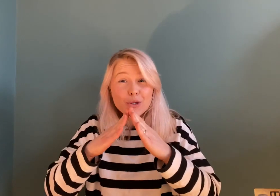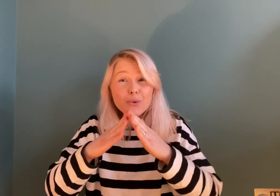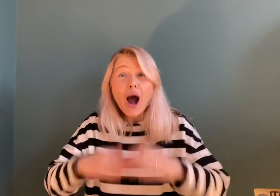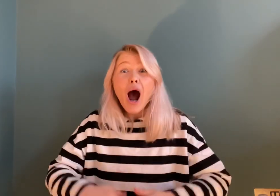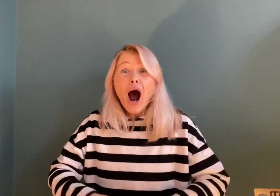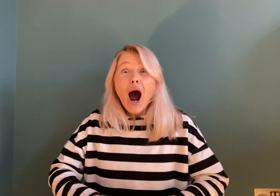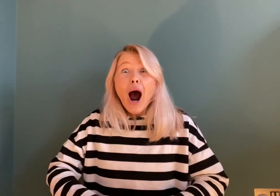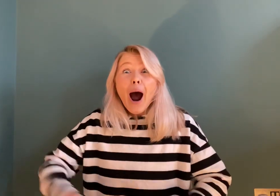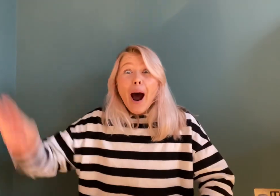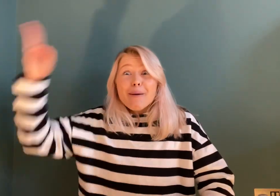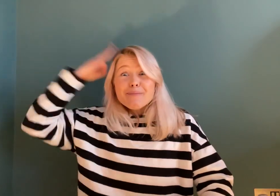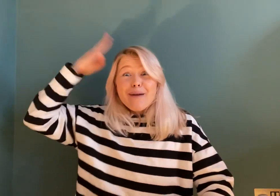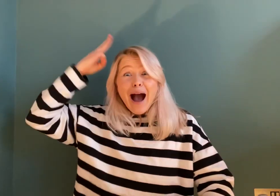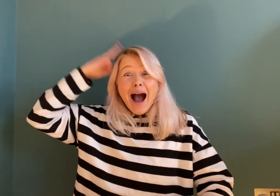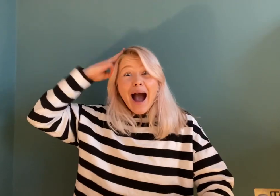mum. Oh,